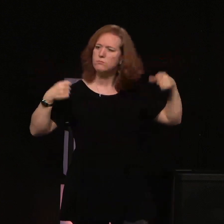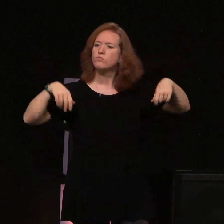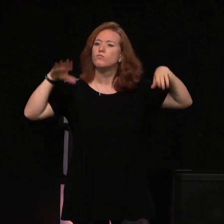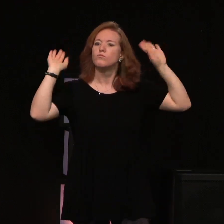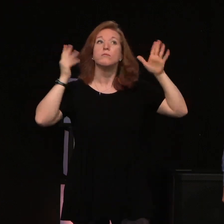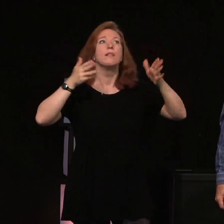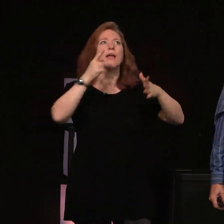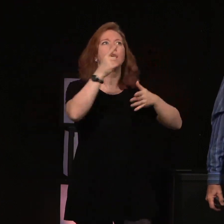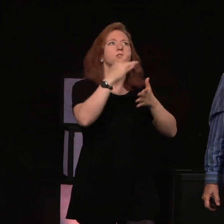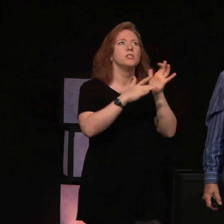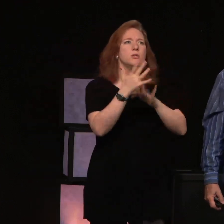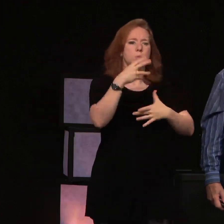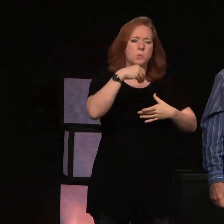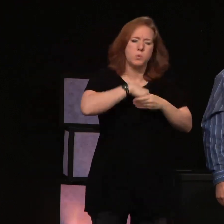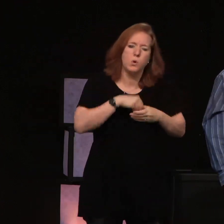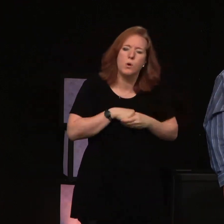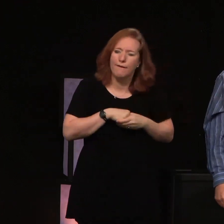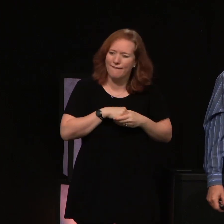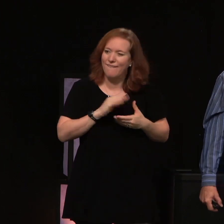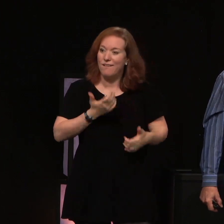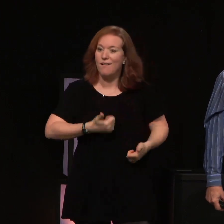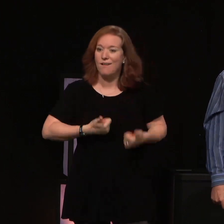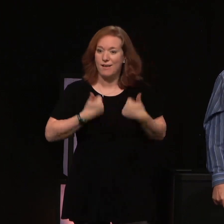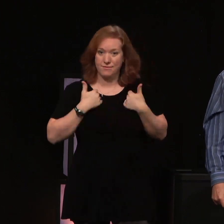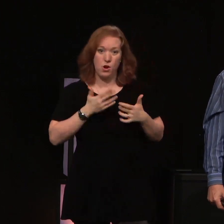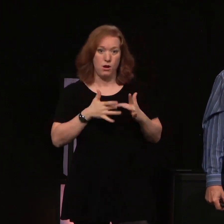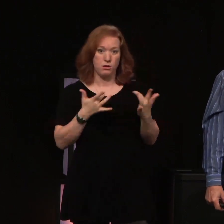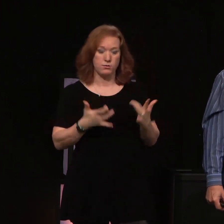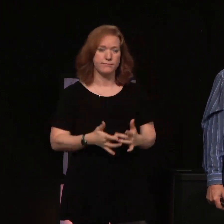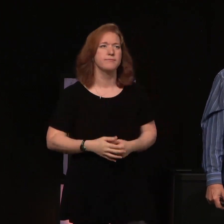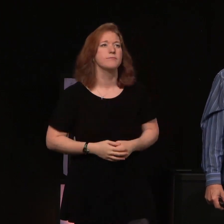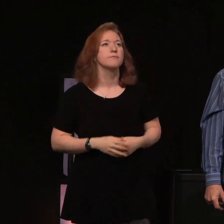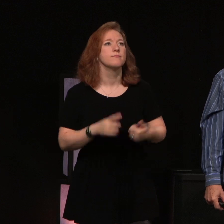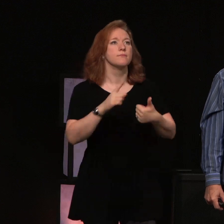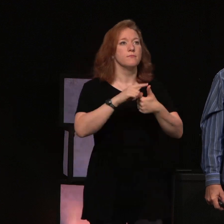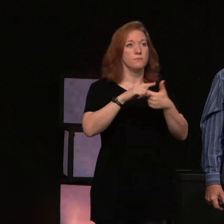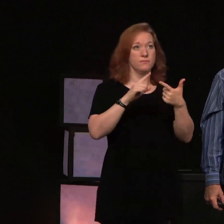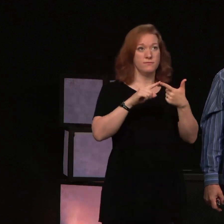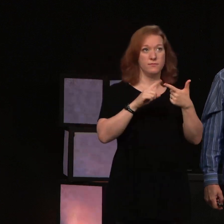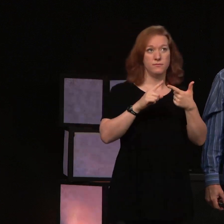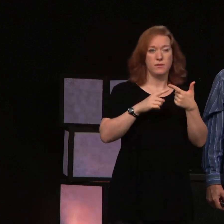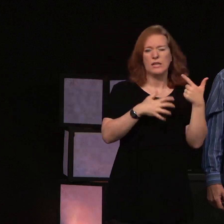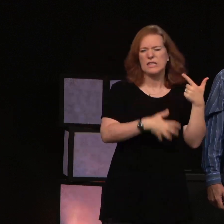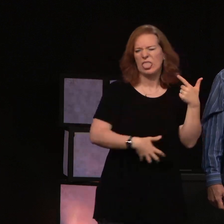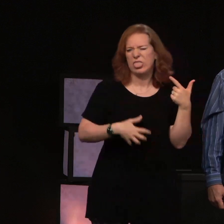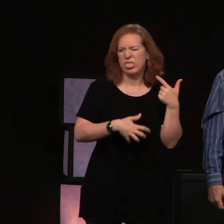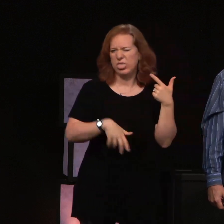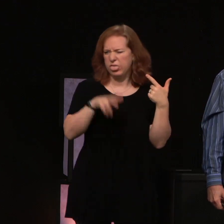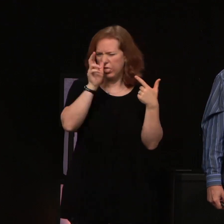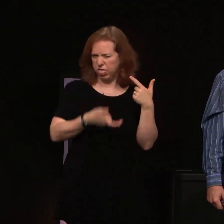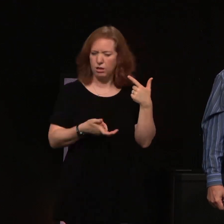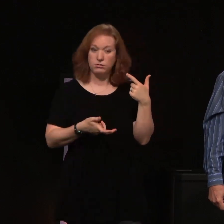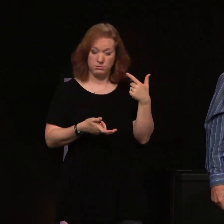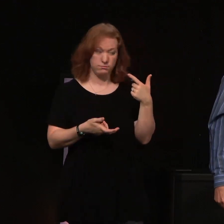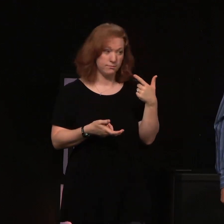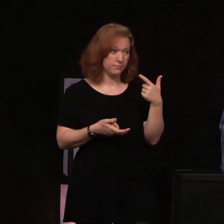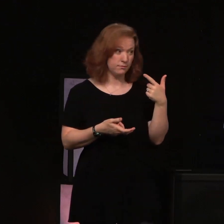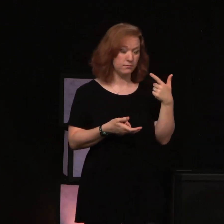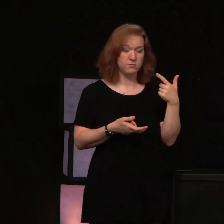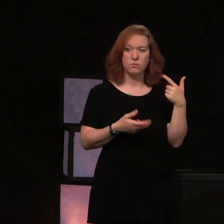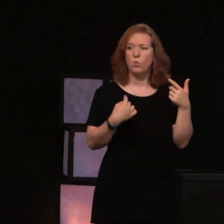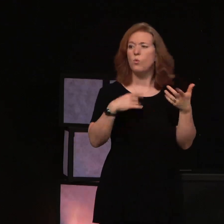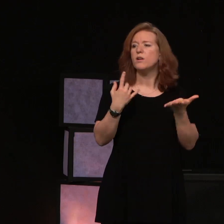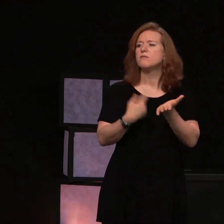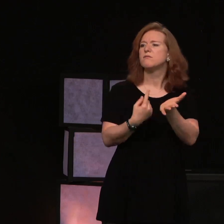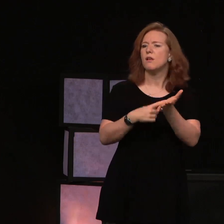him into the most intimate place in our heart. And then miserable was another word he used. And we talked